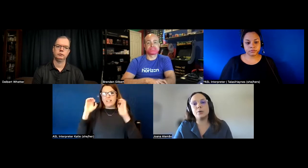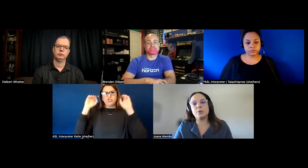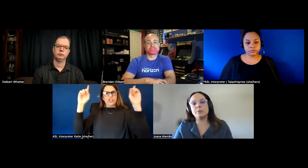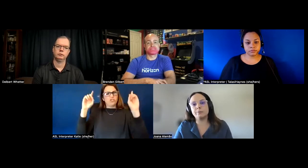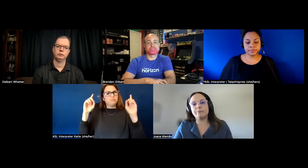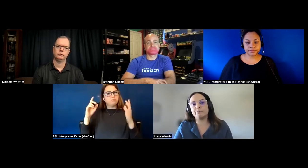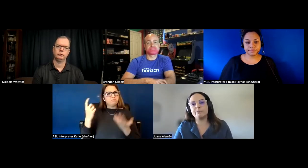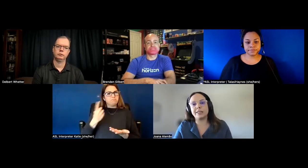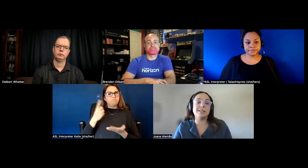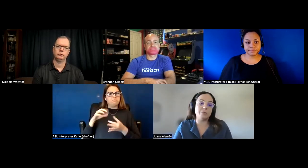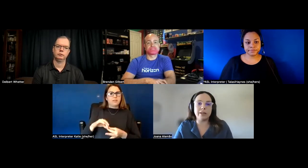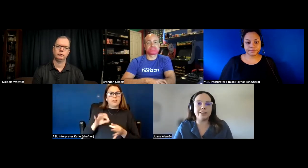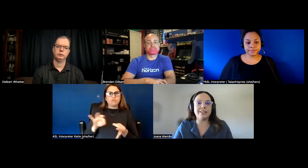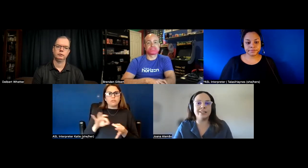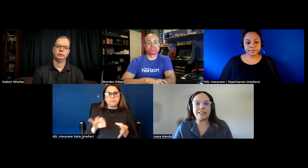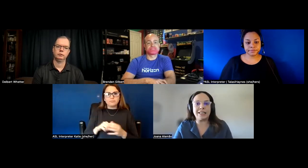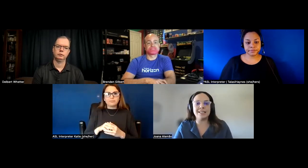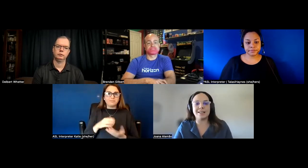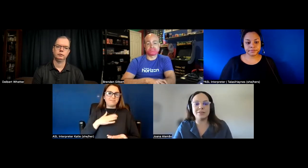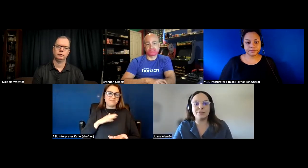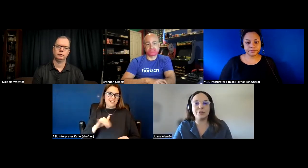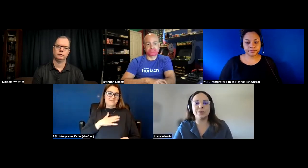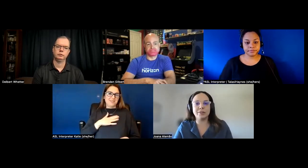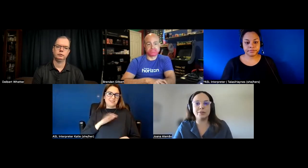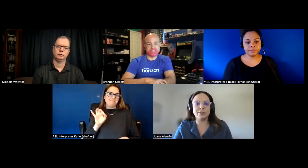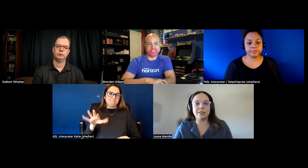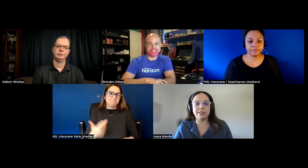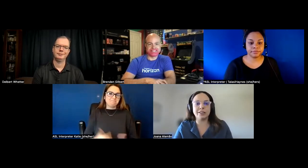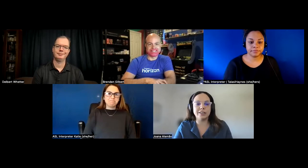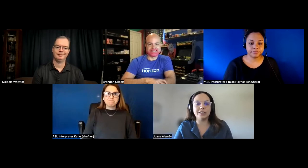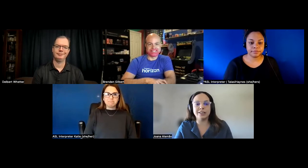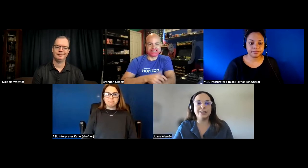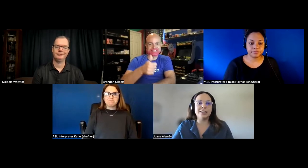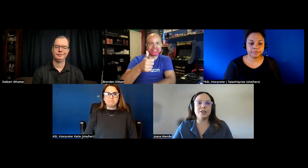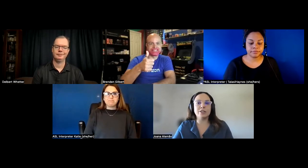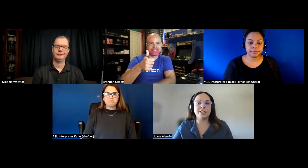this is my insight for the conversation